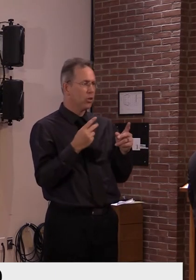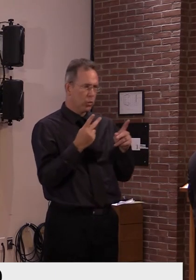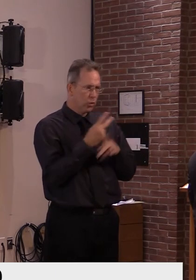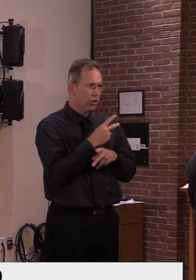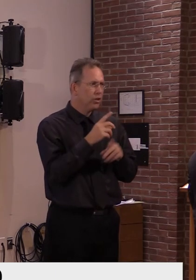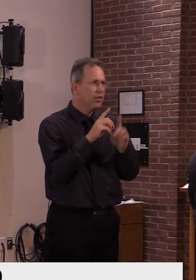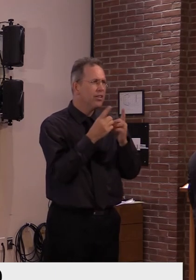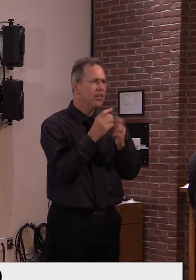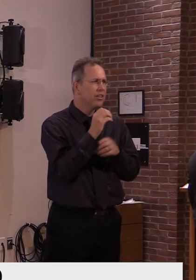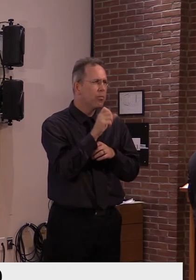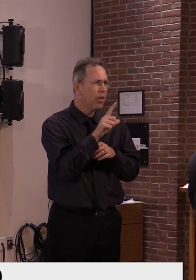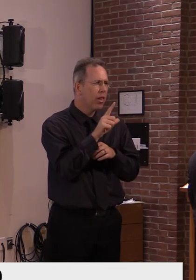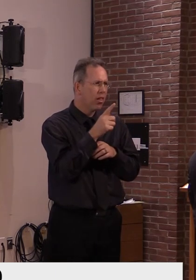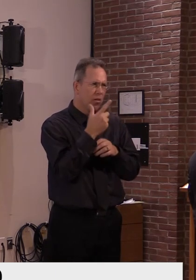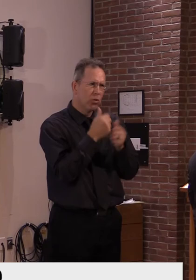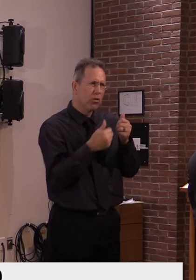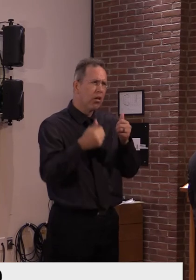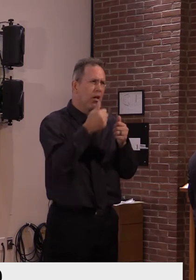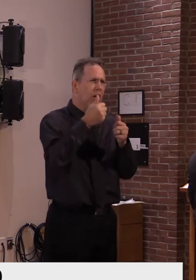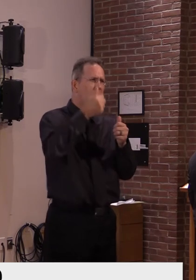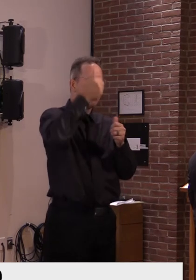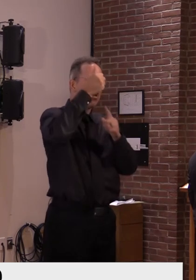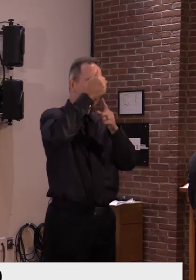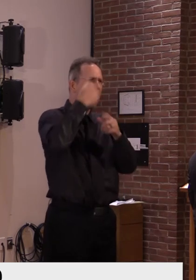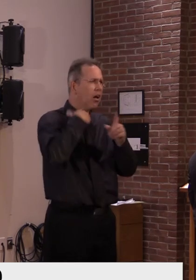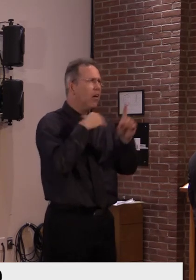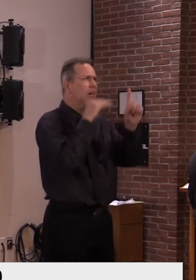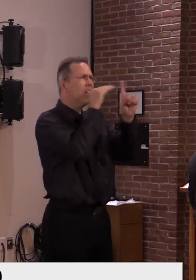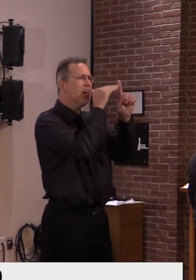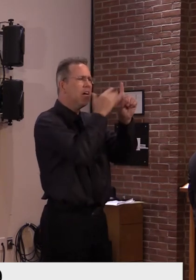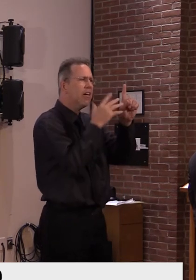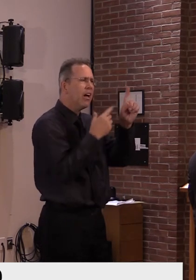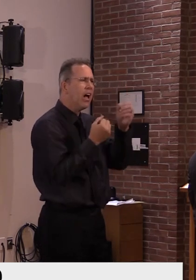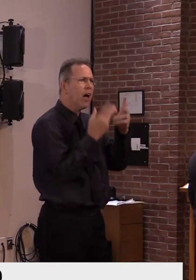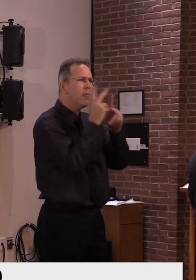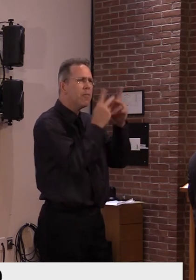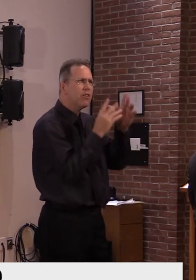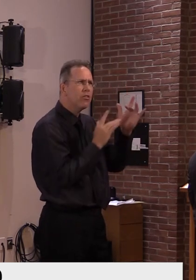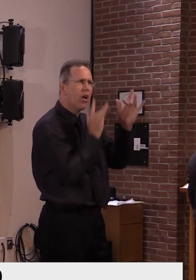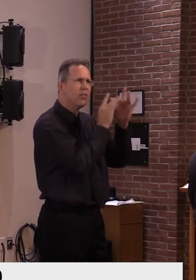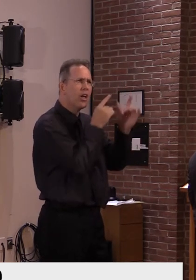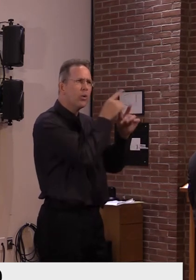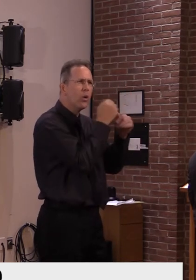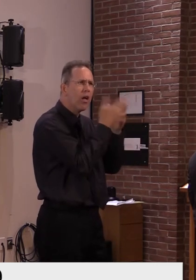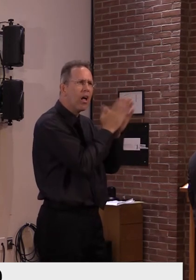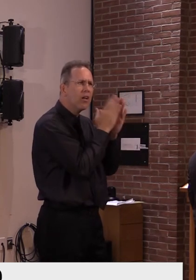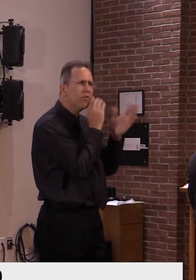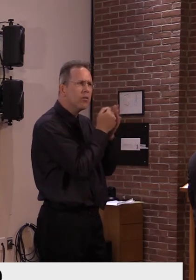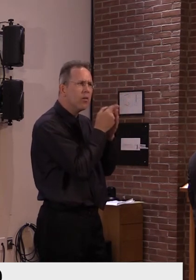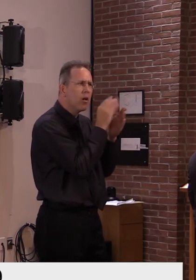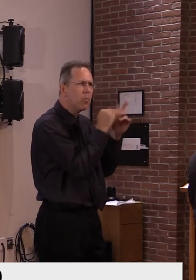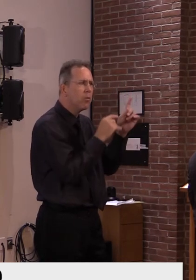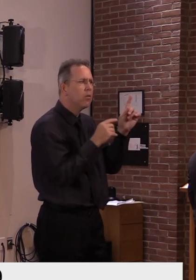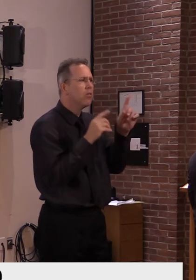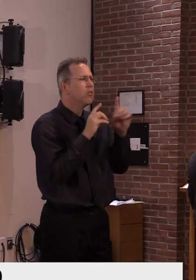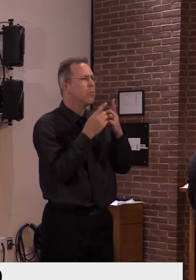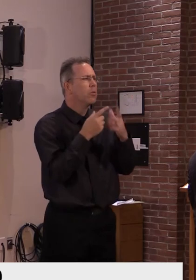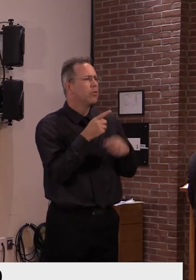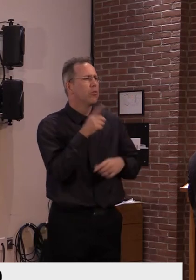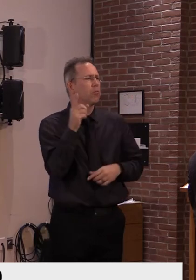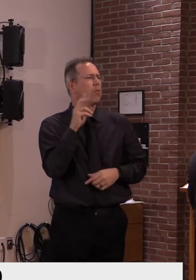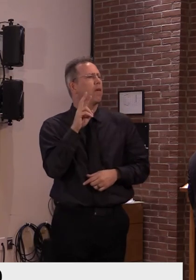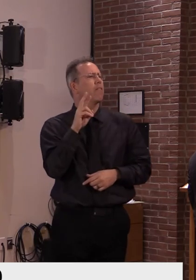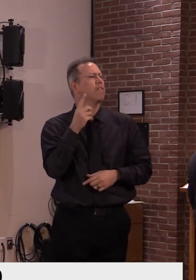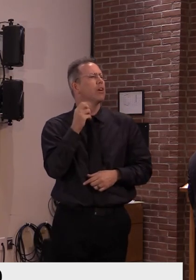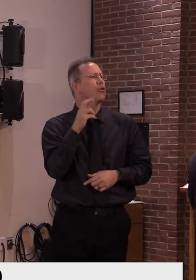about things like, you know, how many people have you asked for refunds and questions like that say it's being handled by an outside vendor and they can't tell me. And I'm just wondering